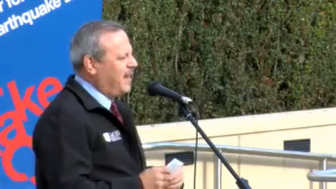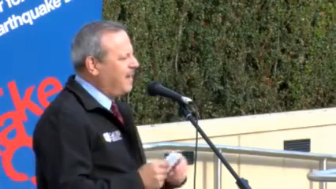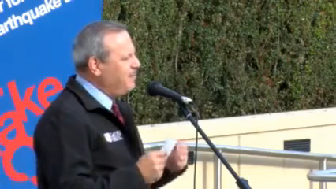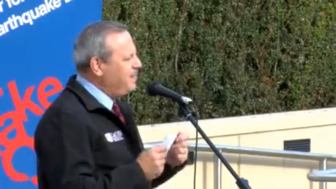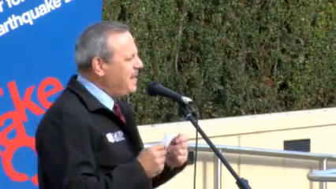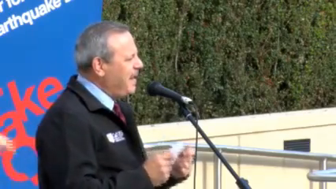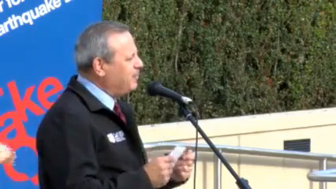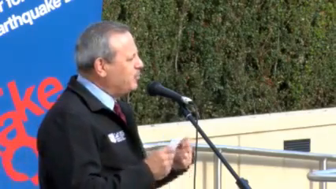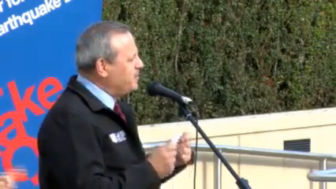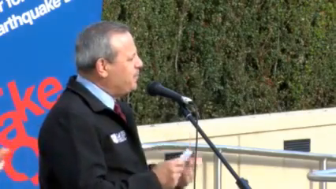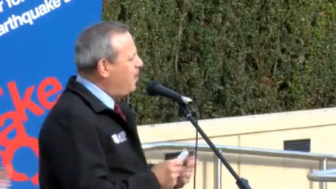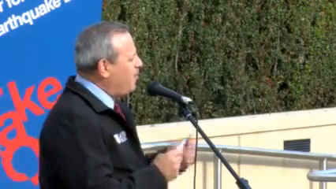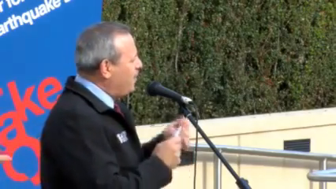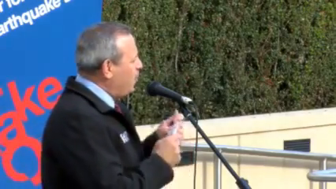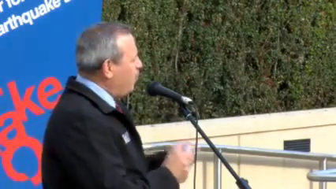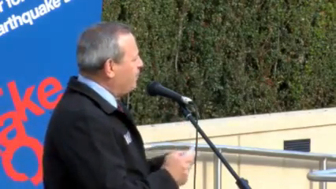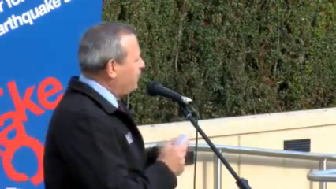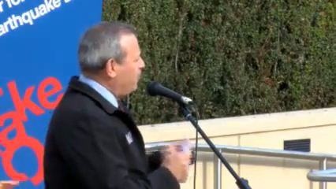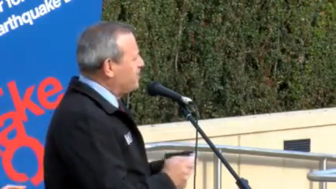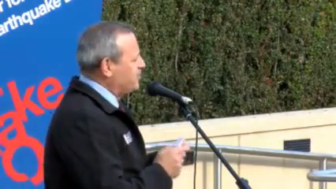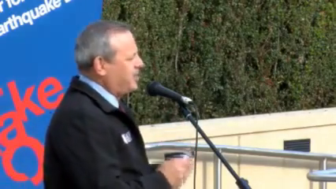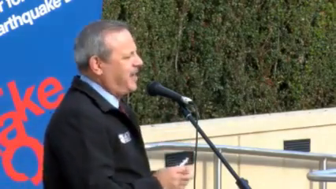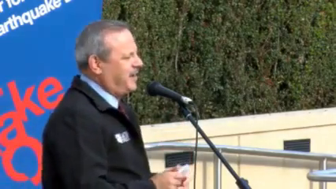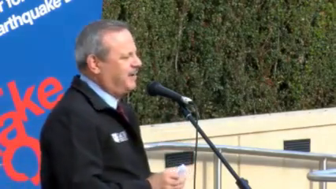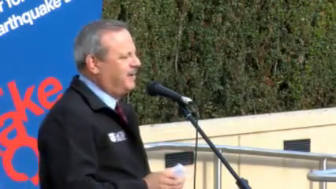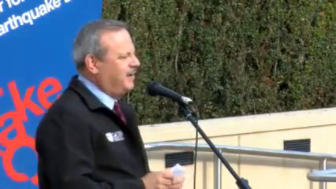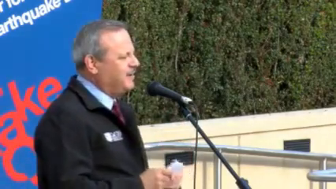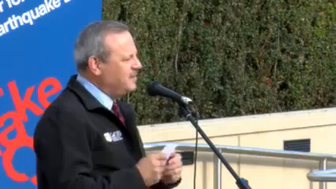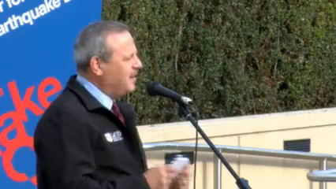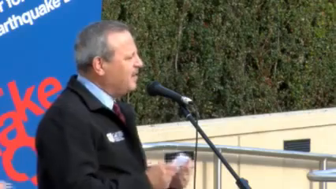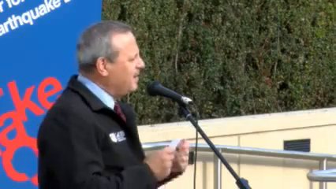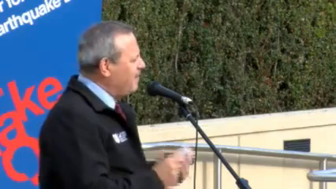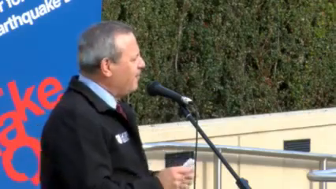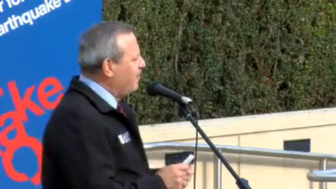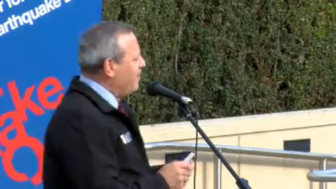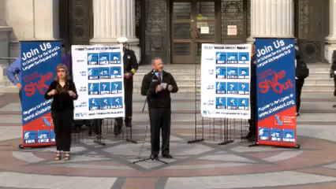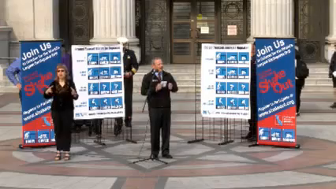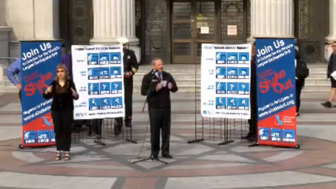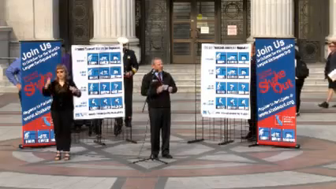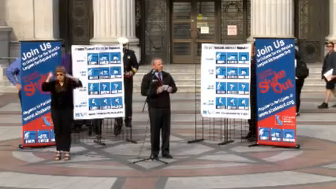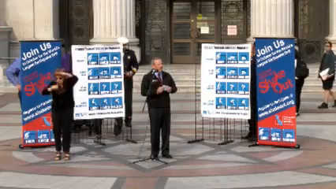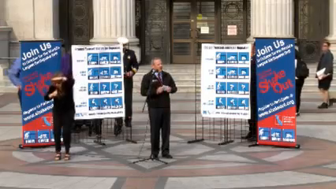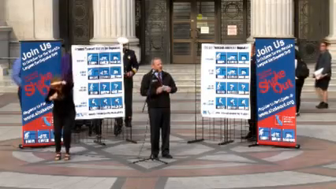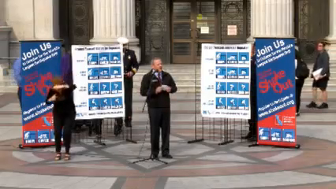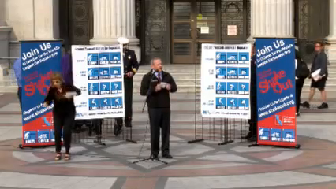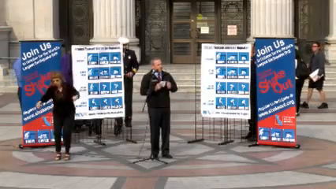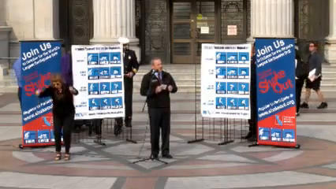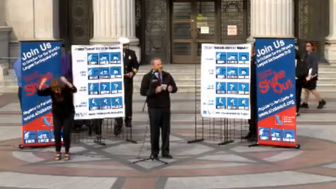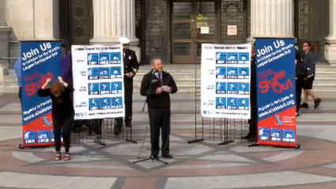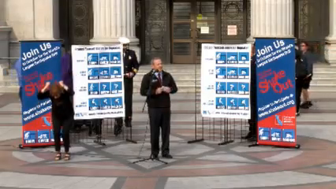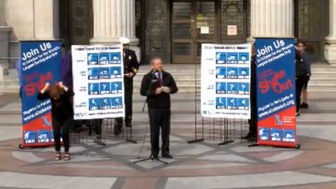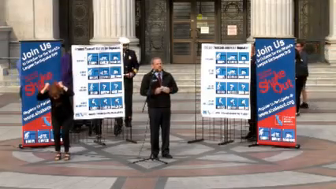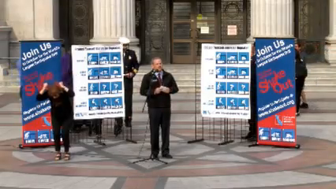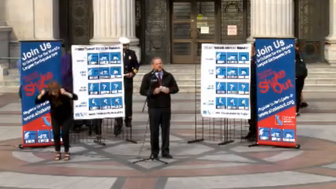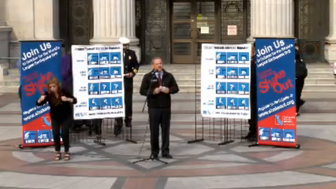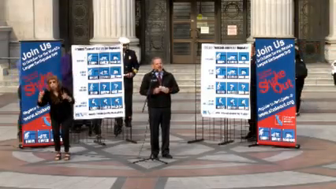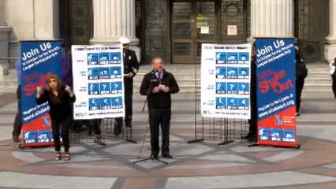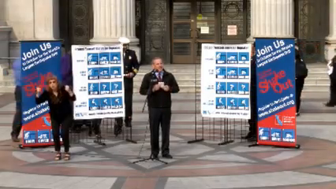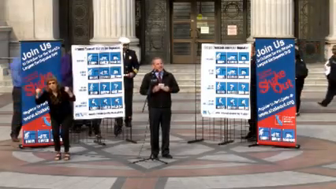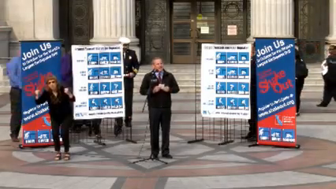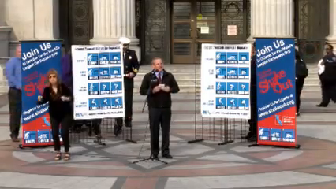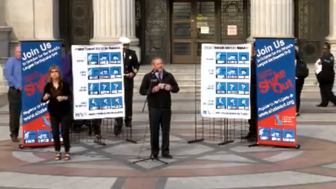in being able to respond when the earth starts to shake. Duck, cover, and hold on. Protecting yourself,